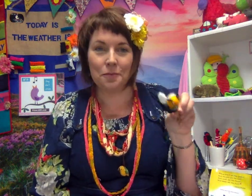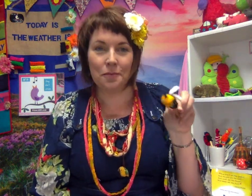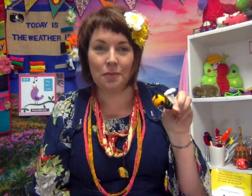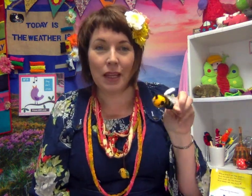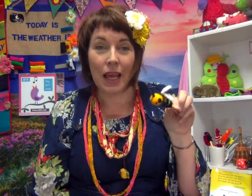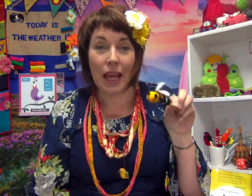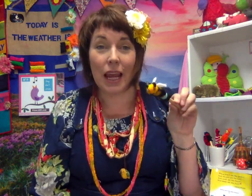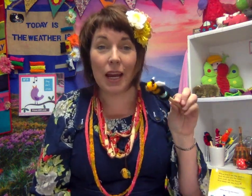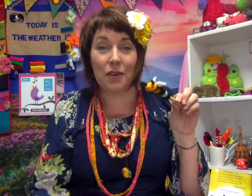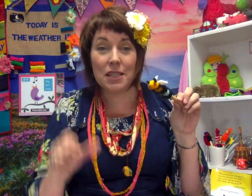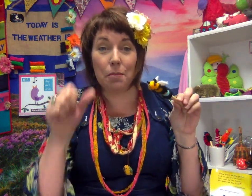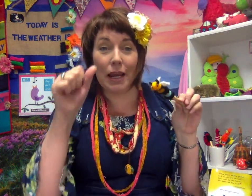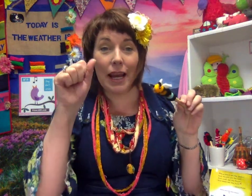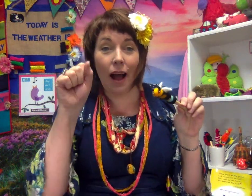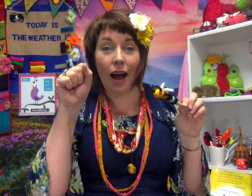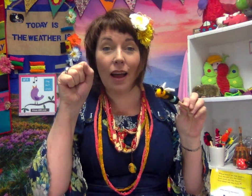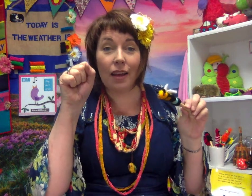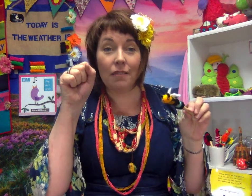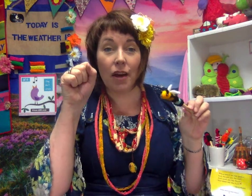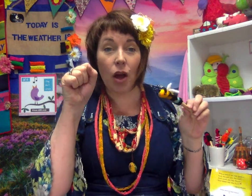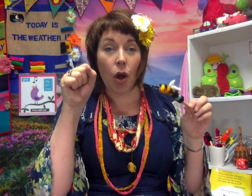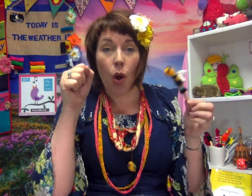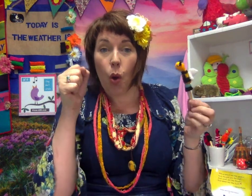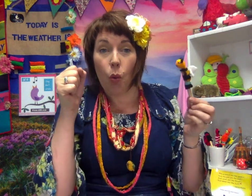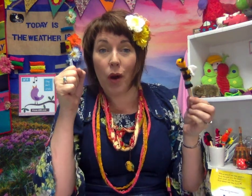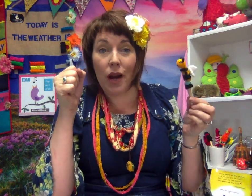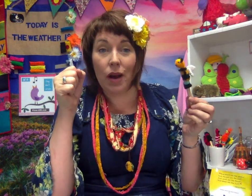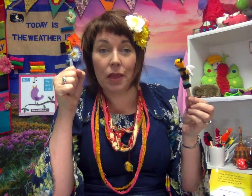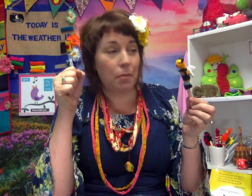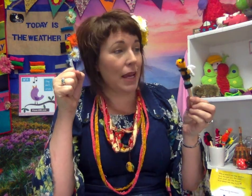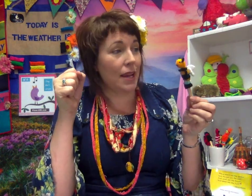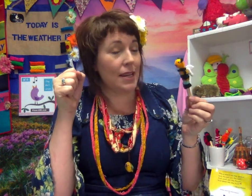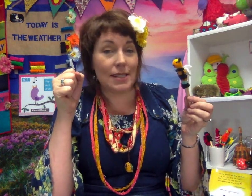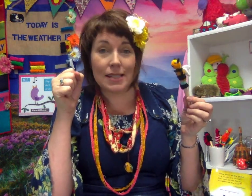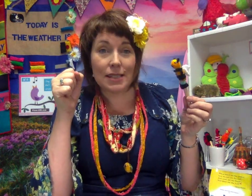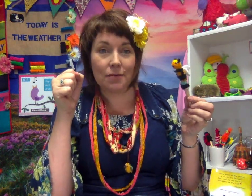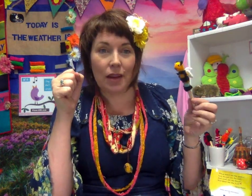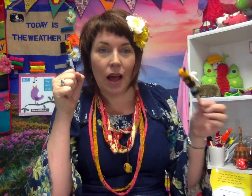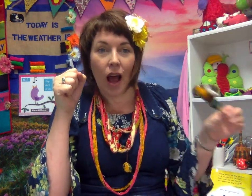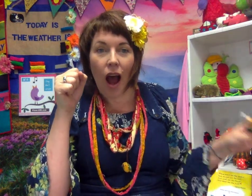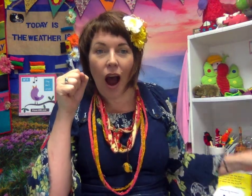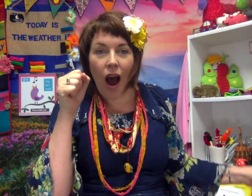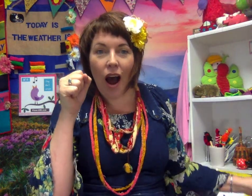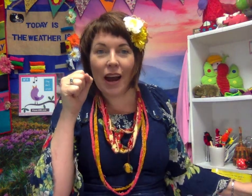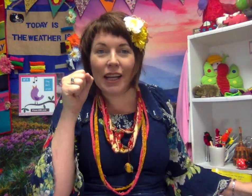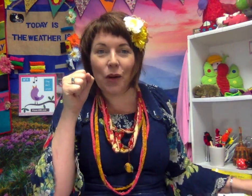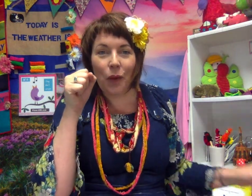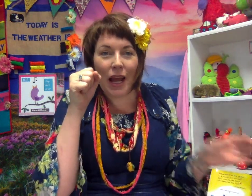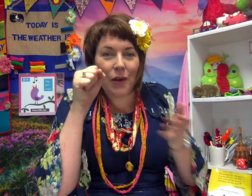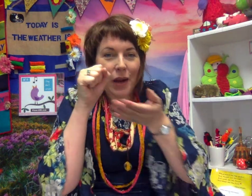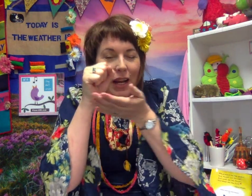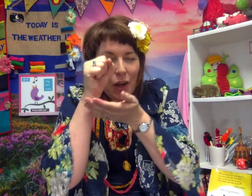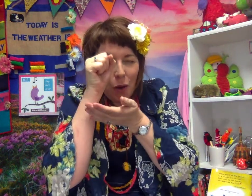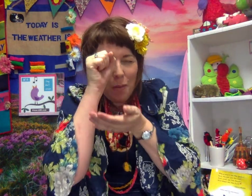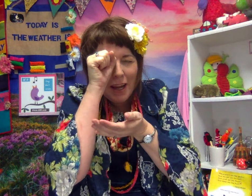Here is a beehive. Where are the bees? Hiding away where nobody